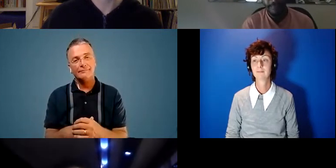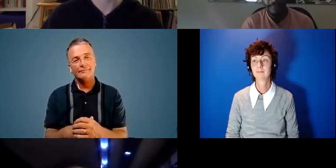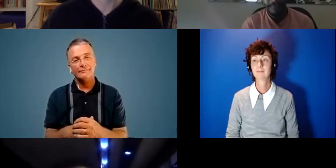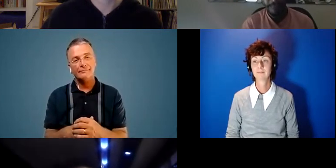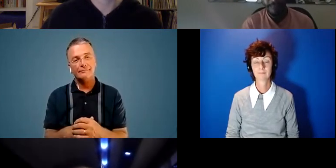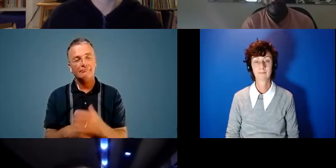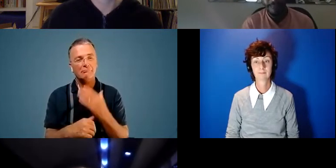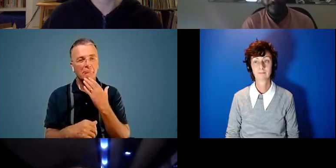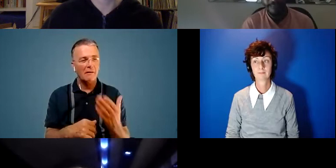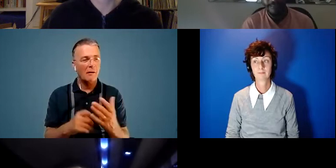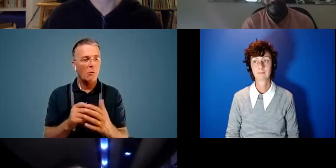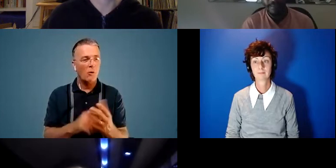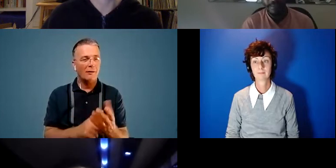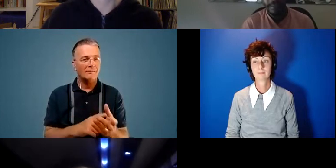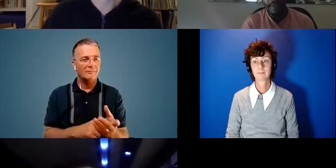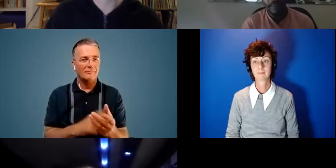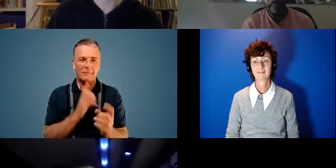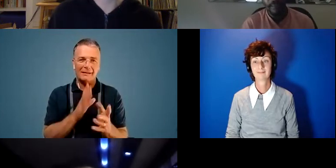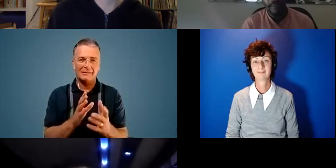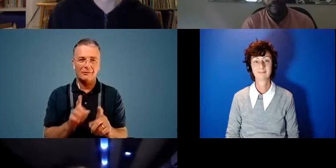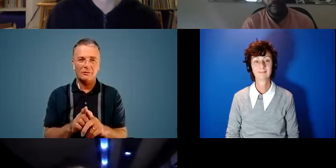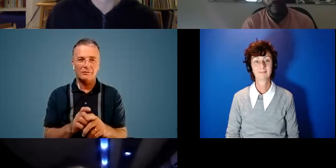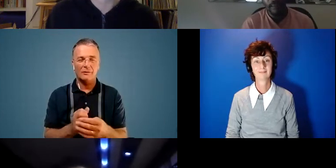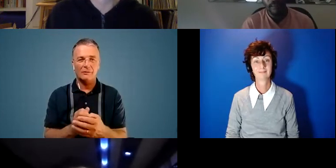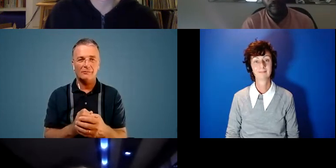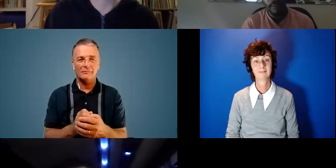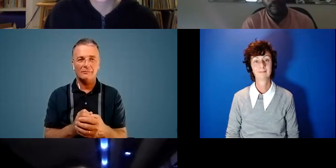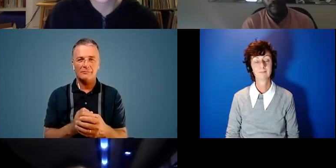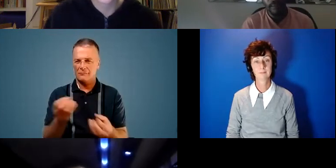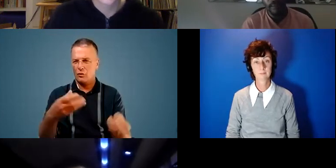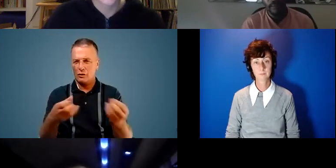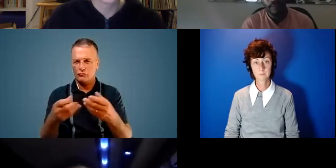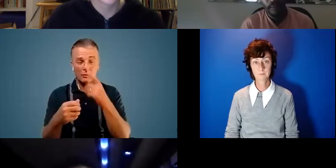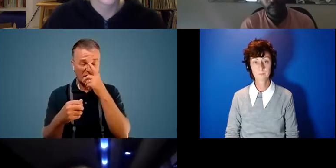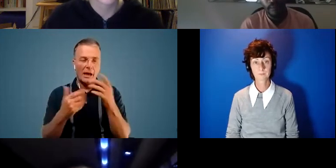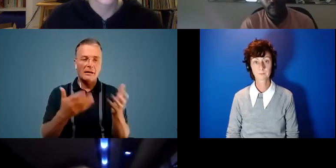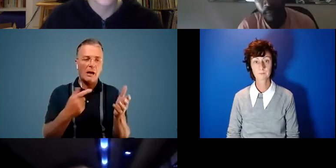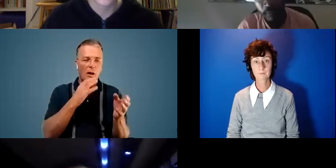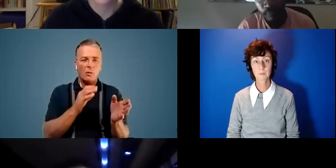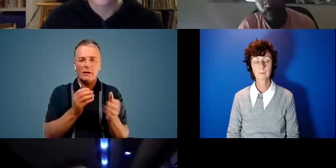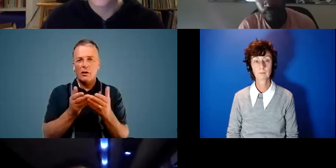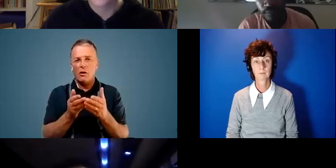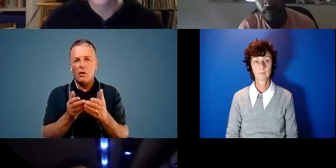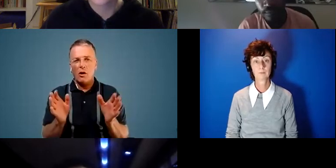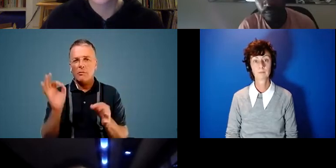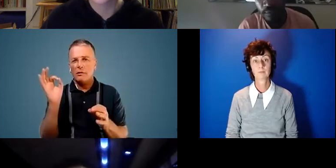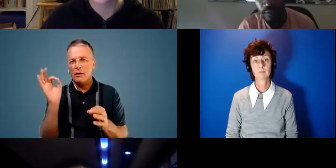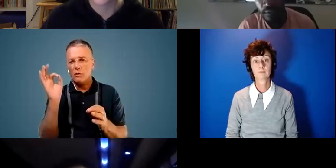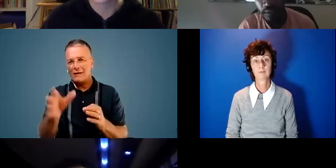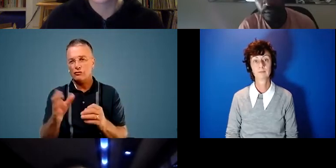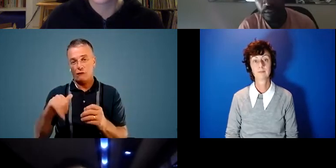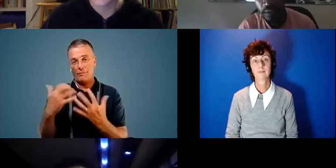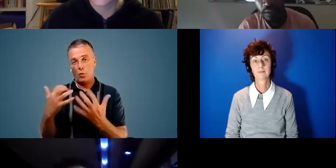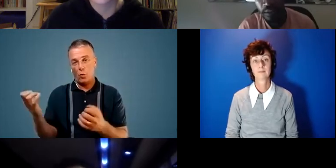thank you paula um amazing also you guys got such great contributions i'm now gonna um throw to a question from our audience